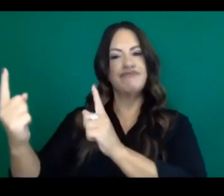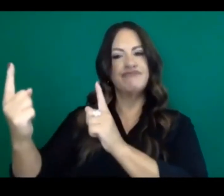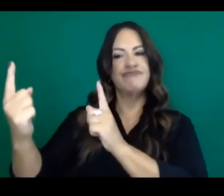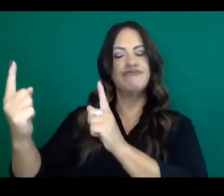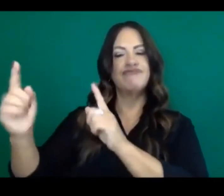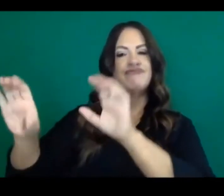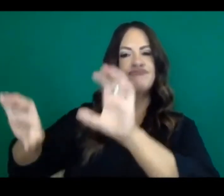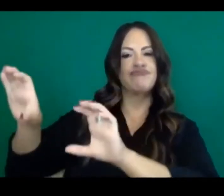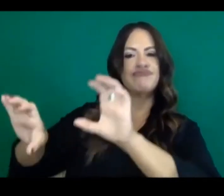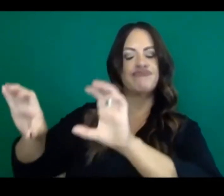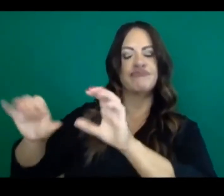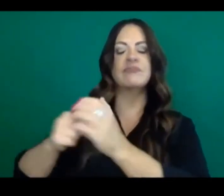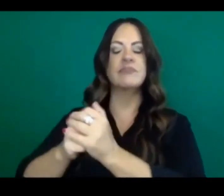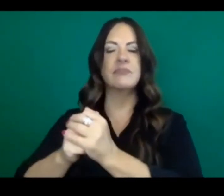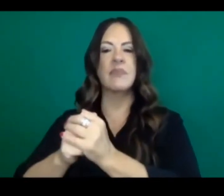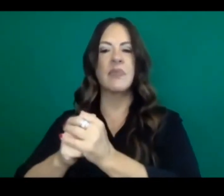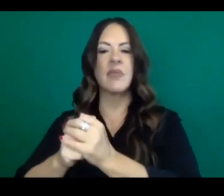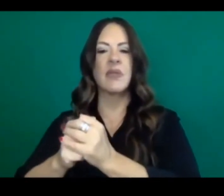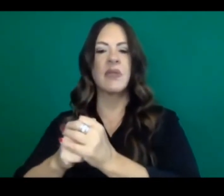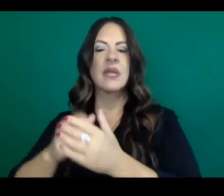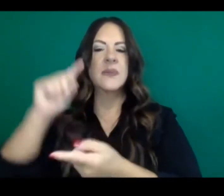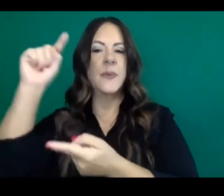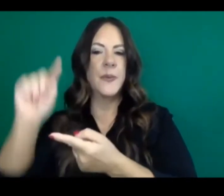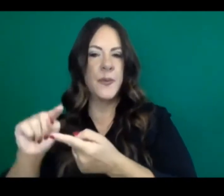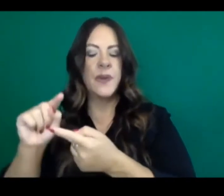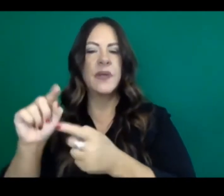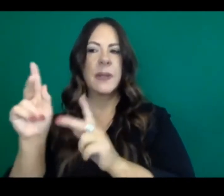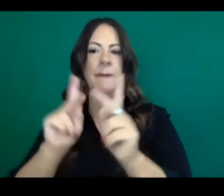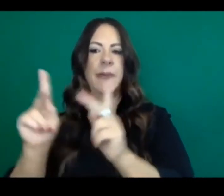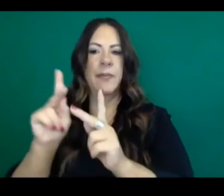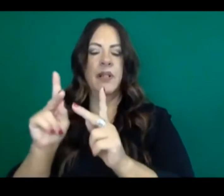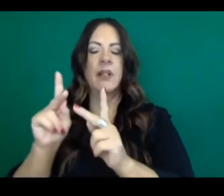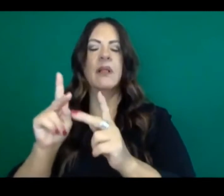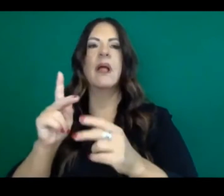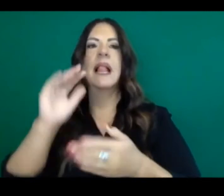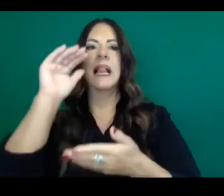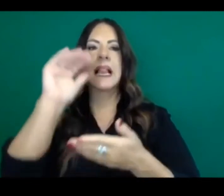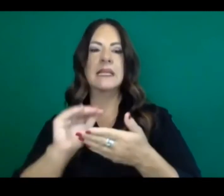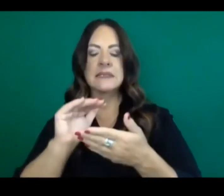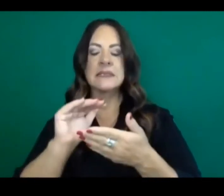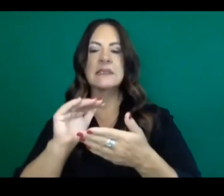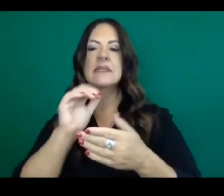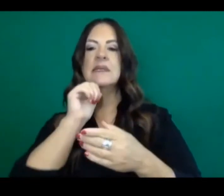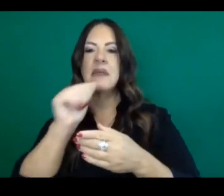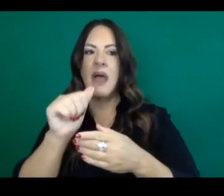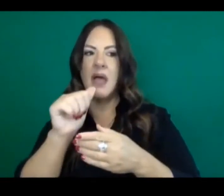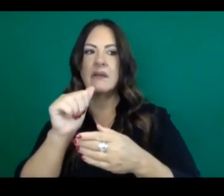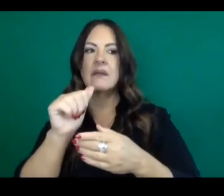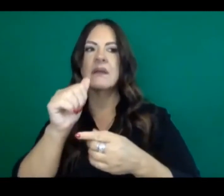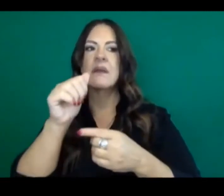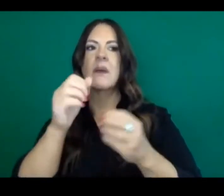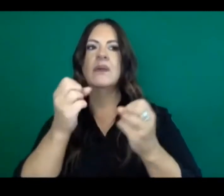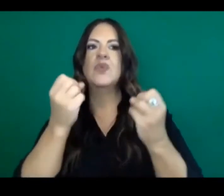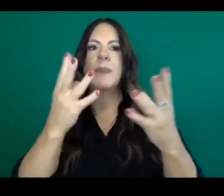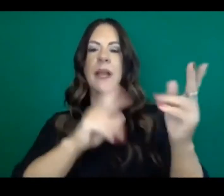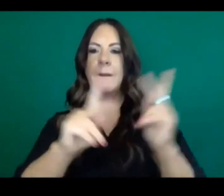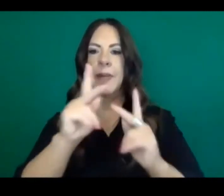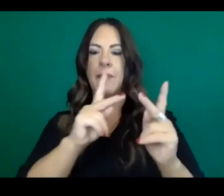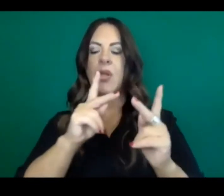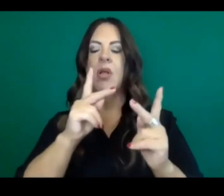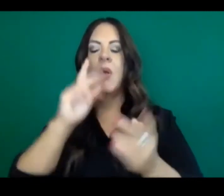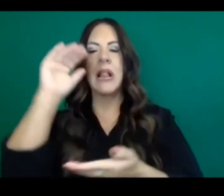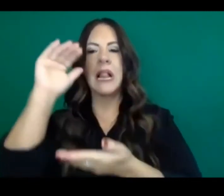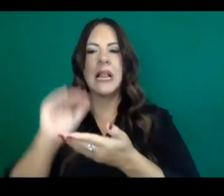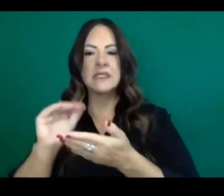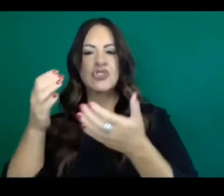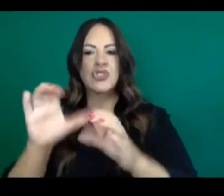The longer you're with others, the more risk there is for exposure to COVID-19. And again, make sure you are wearing your mask. And that is